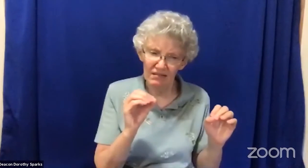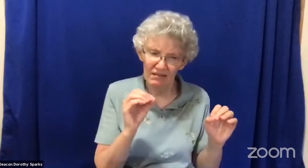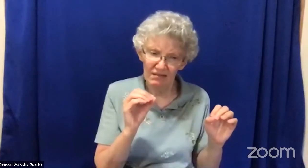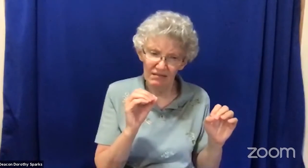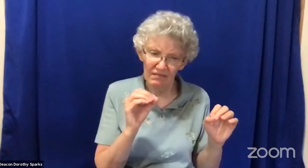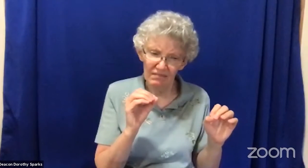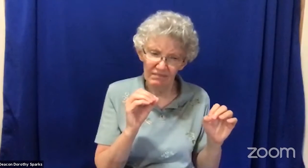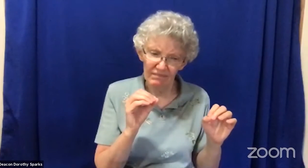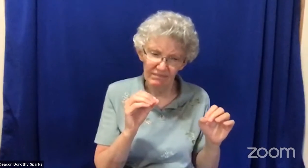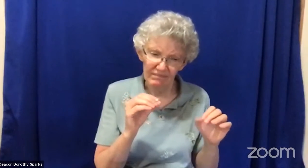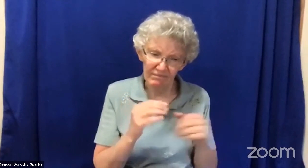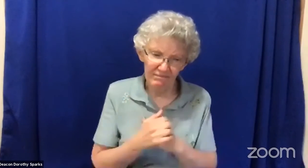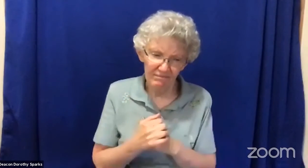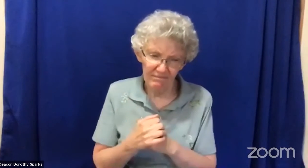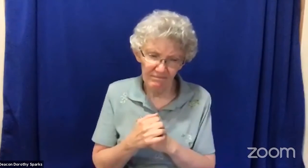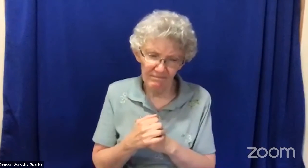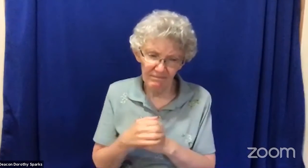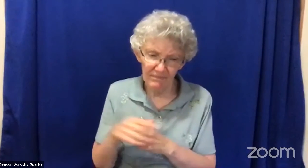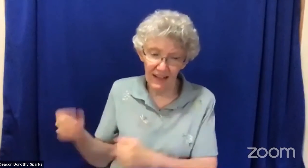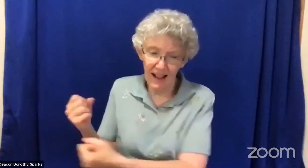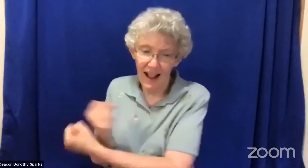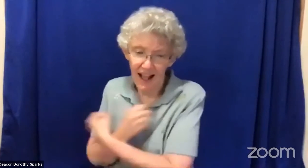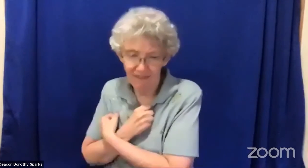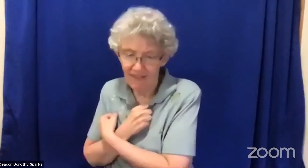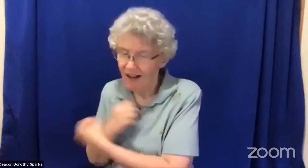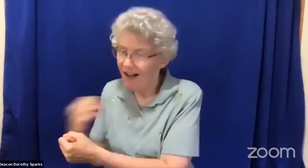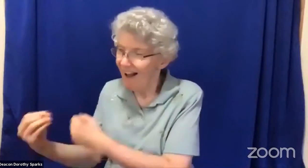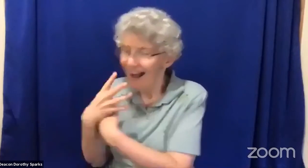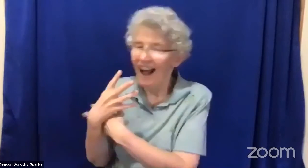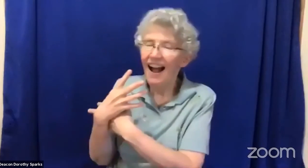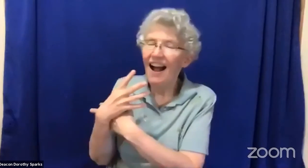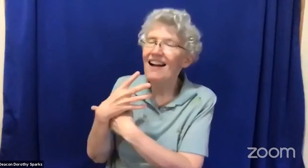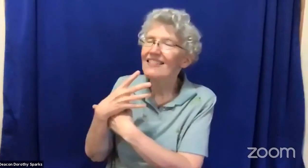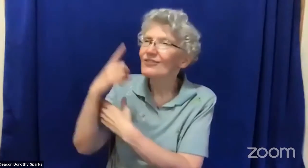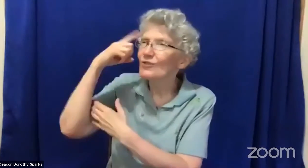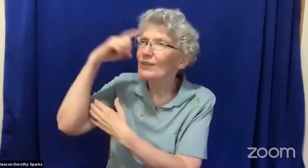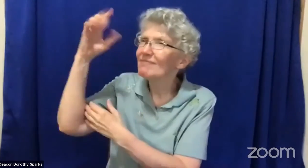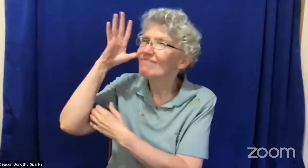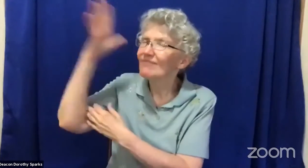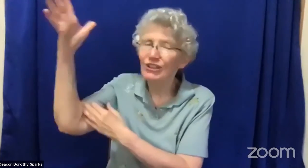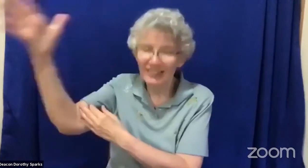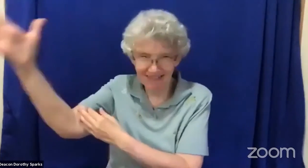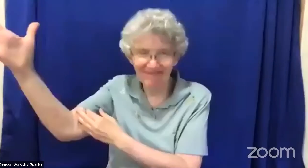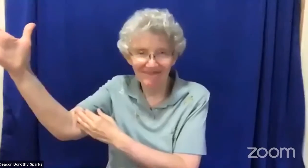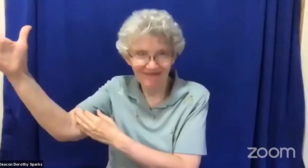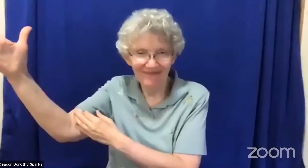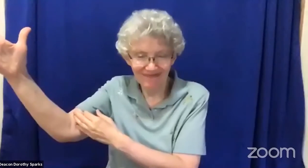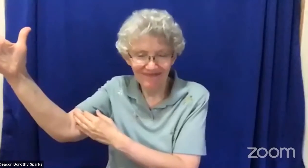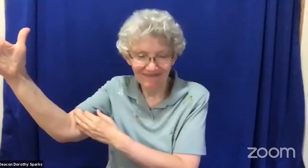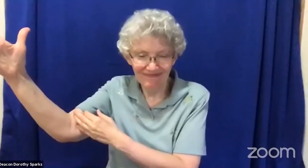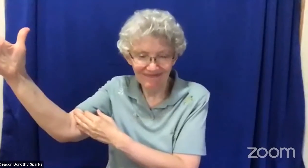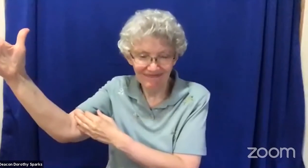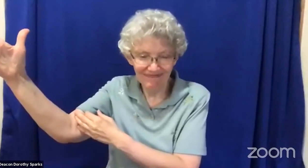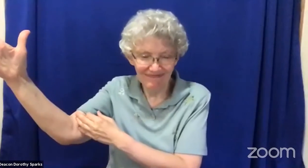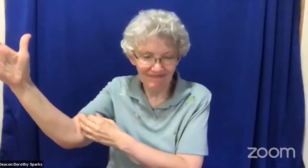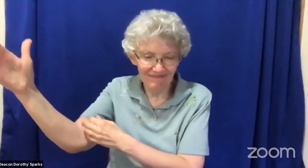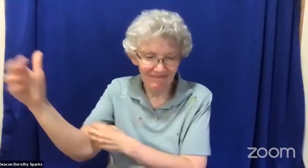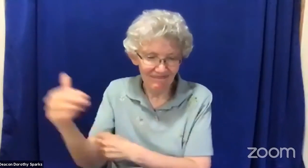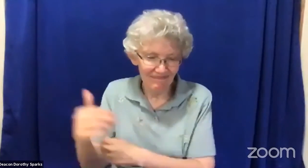creates hopelessness love creates and